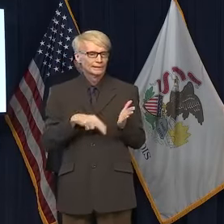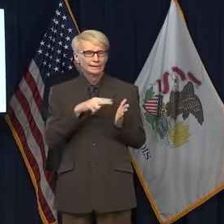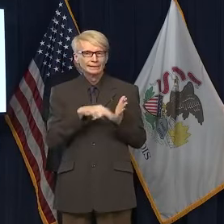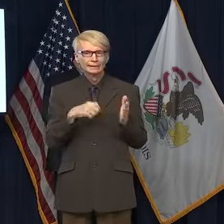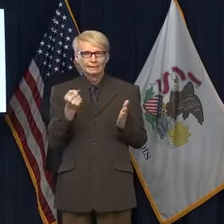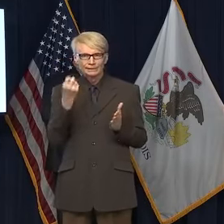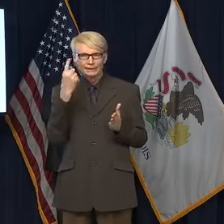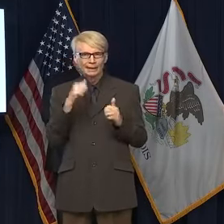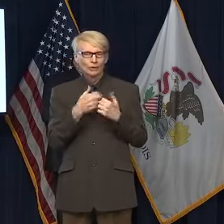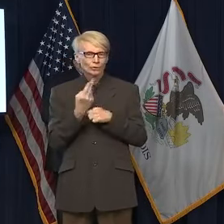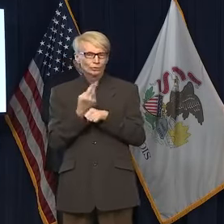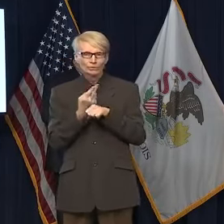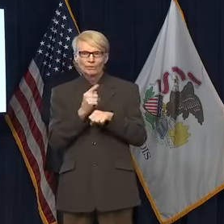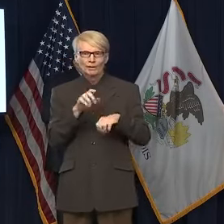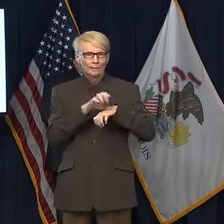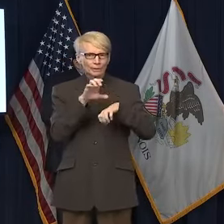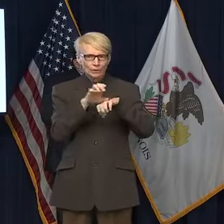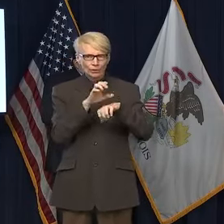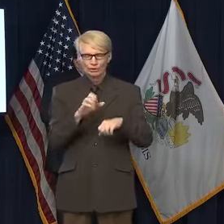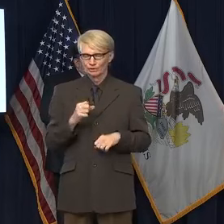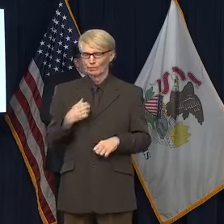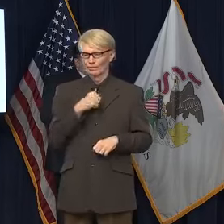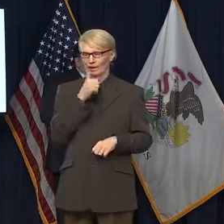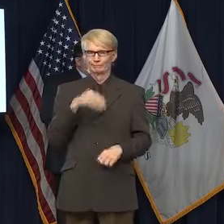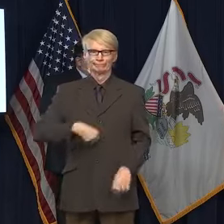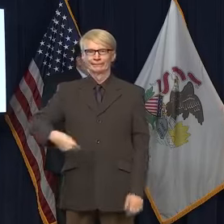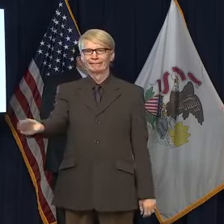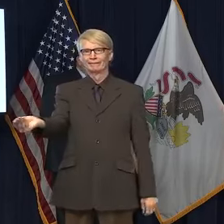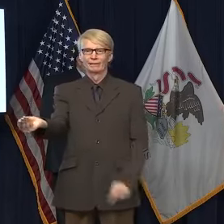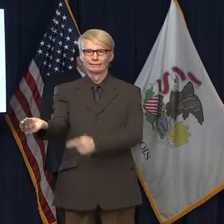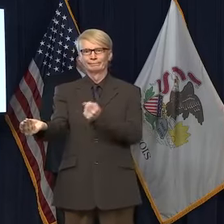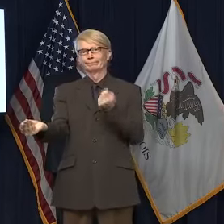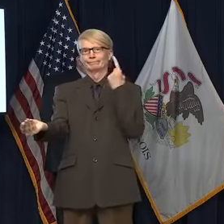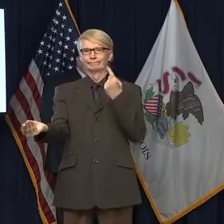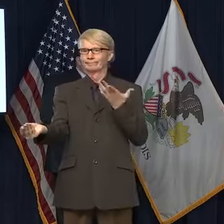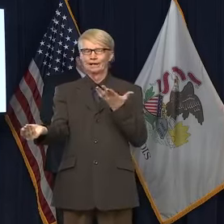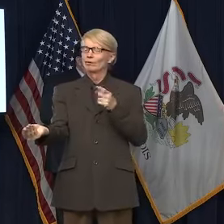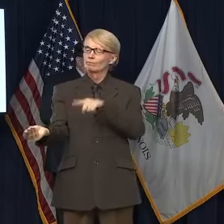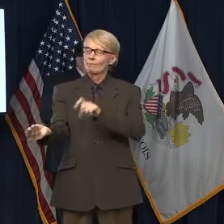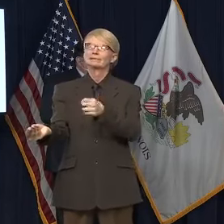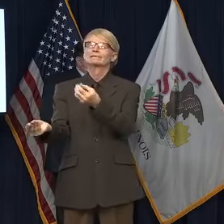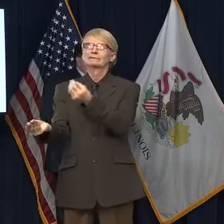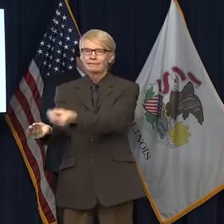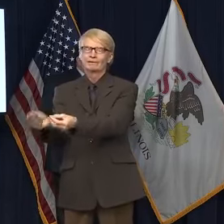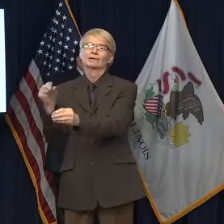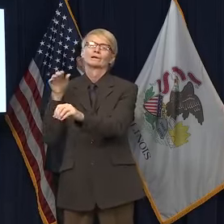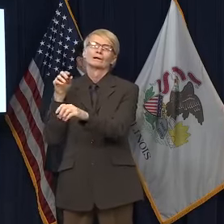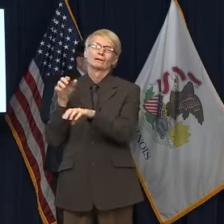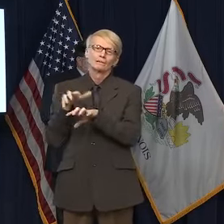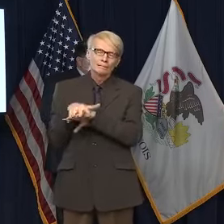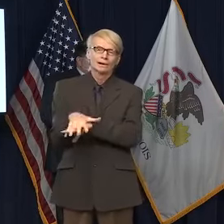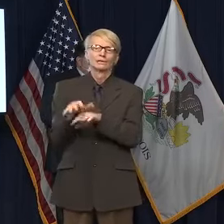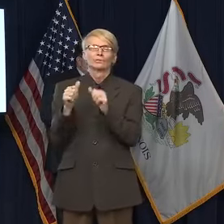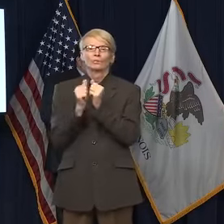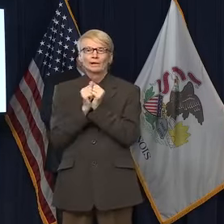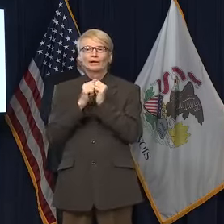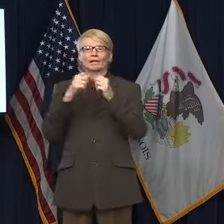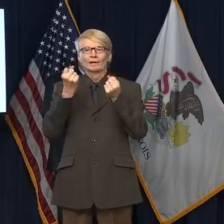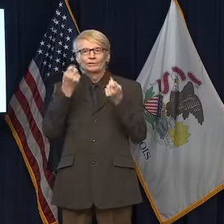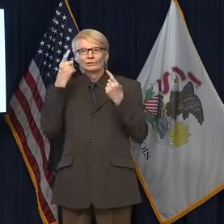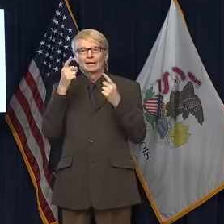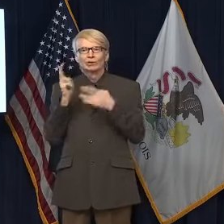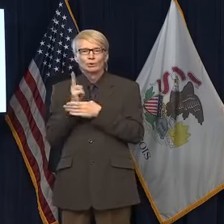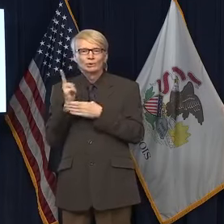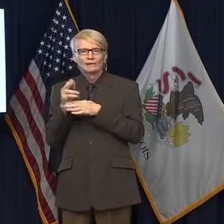courses, ensuring that we don't just give people computers, but also an understanding of how to make the most of them. Casey from